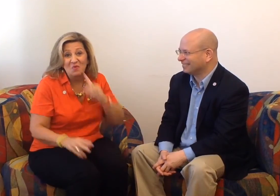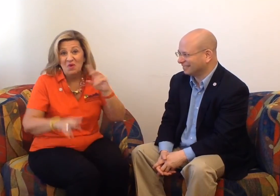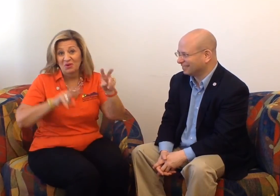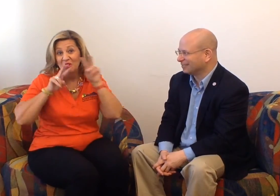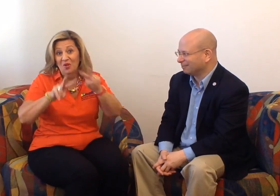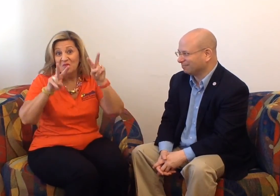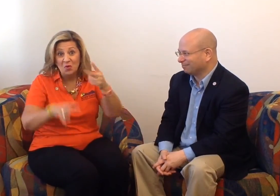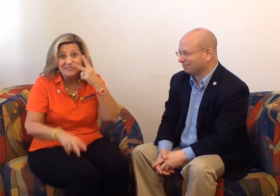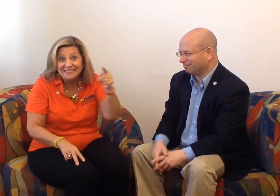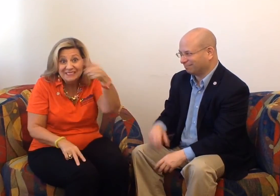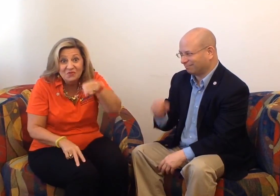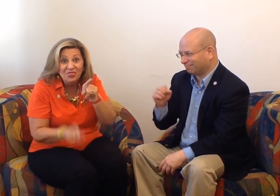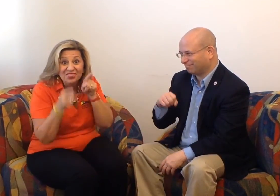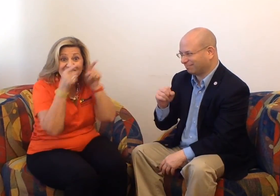We look forward to seeing you all there.